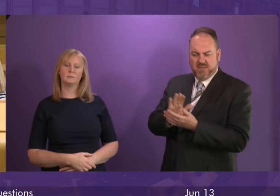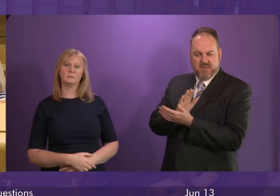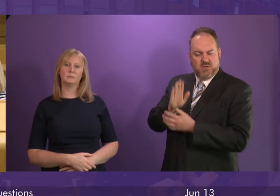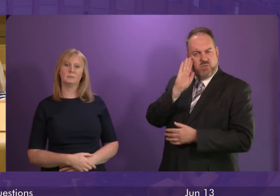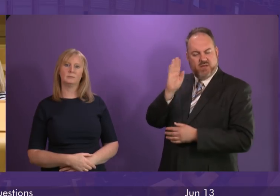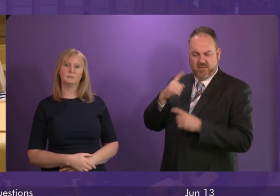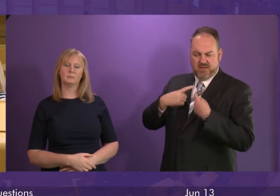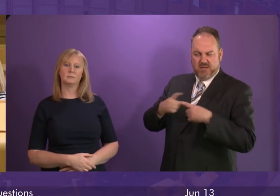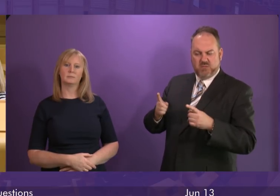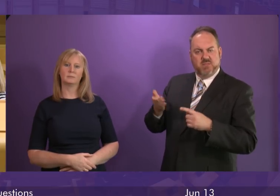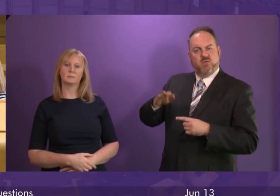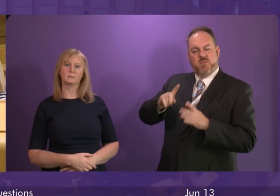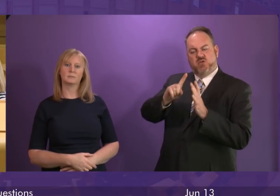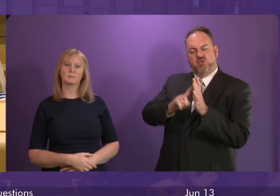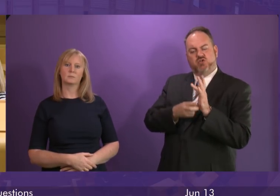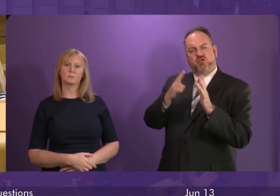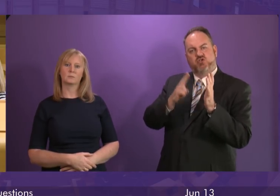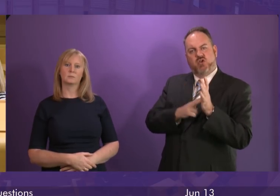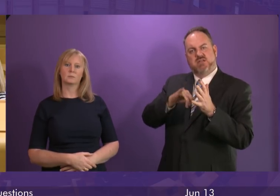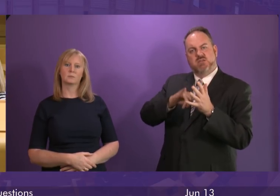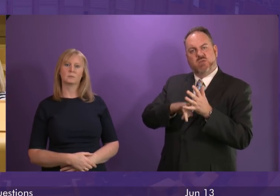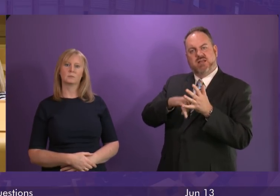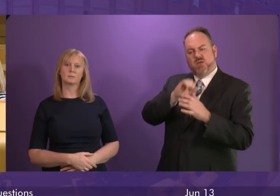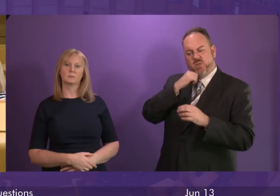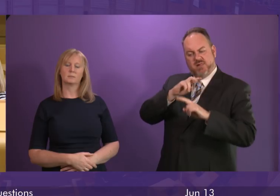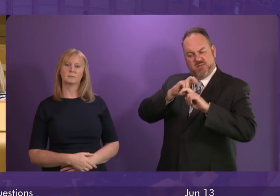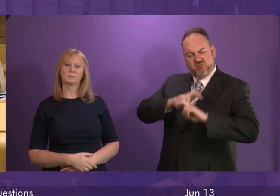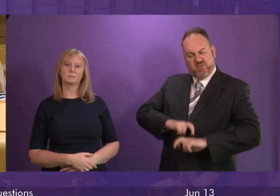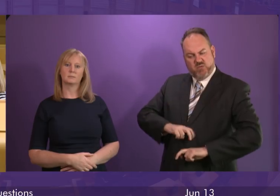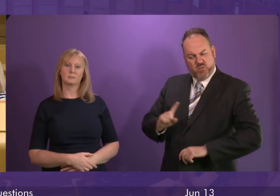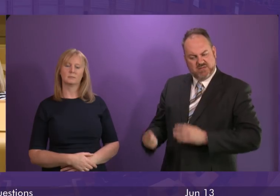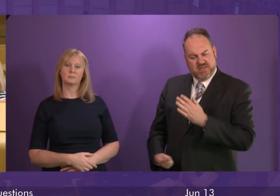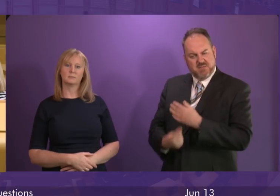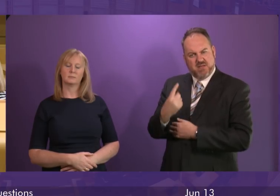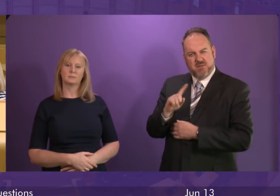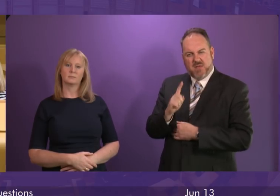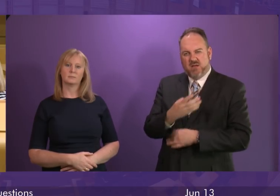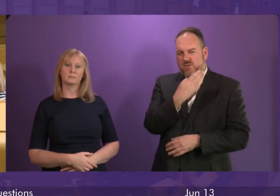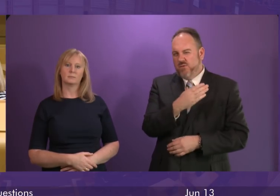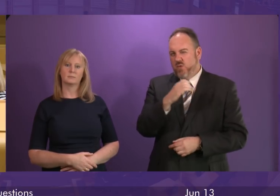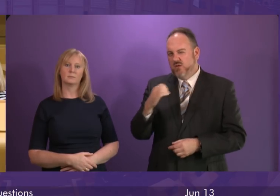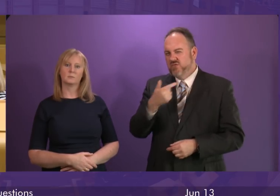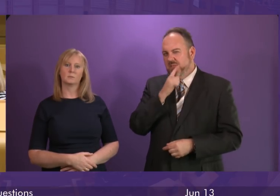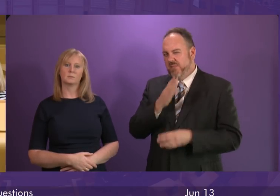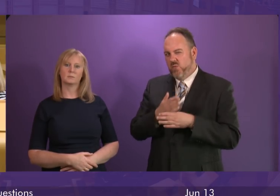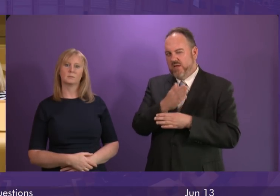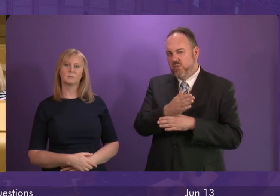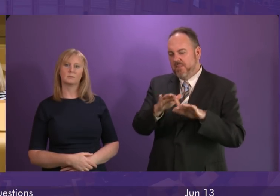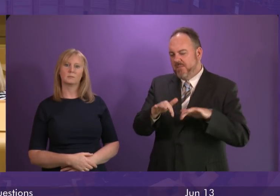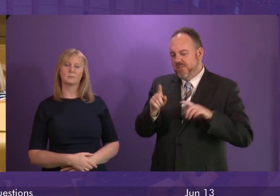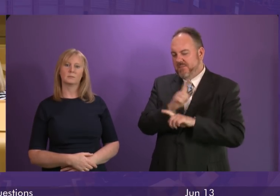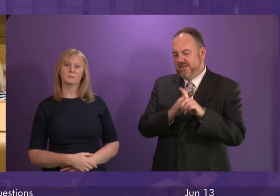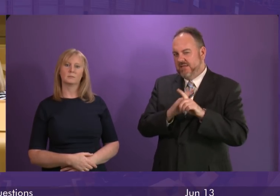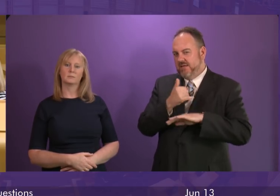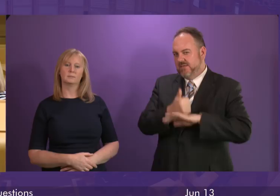from John Swinney that there will be an independent, impartial review. But given that over 400 people attended a public meeting that I arranged last week,